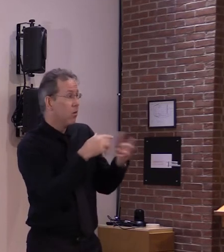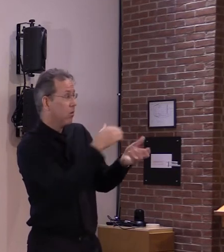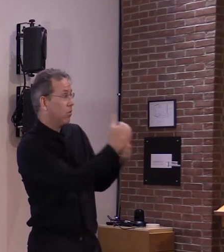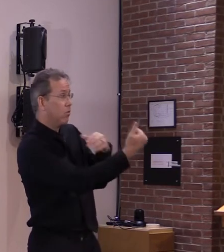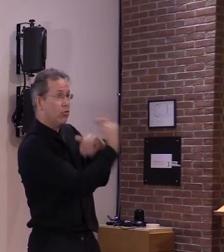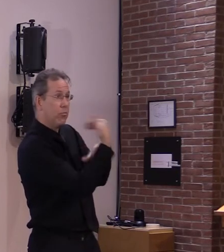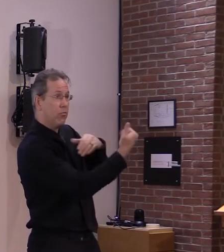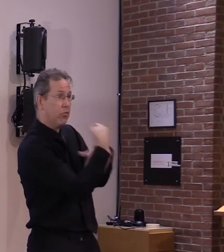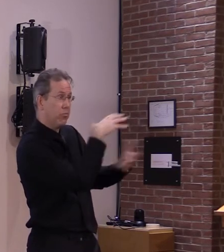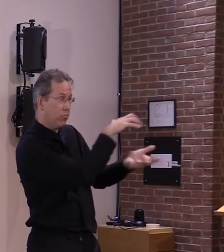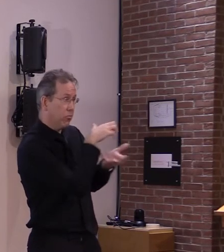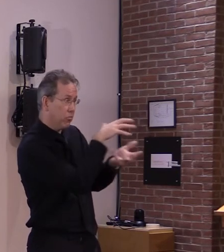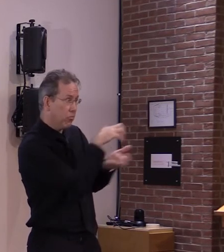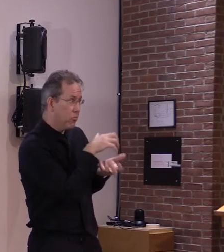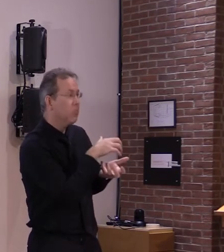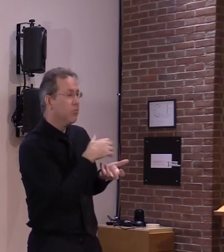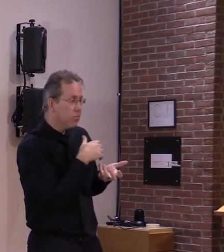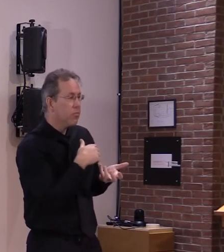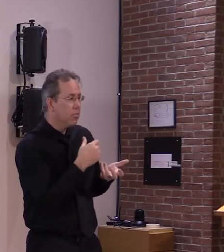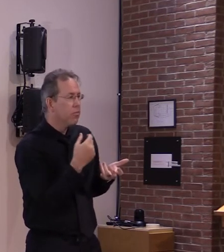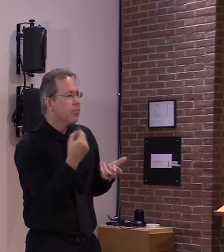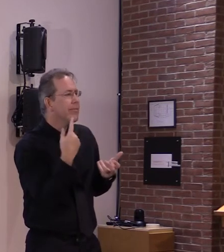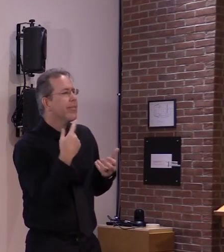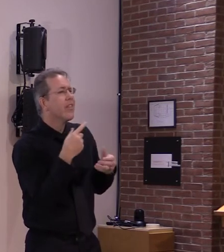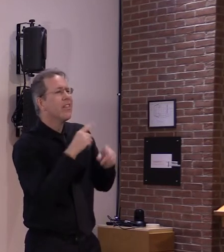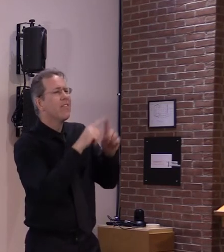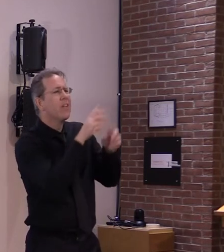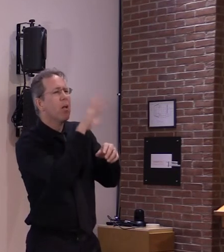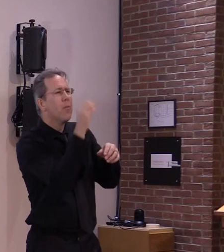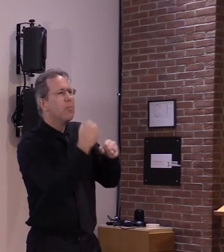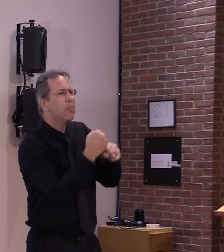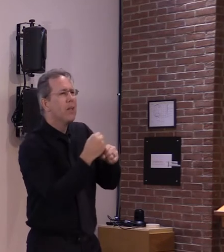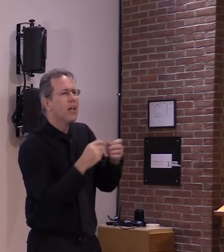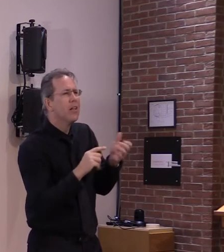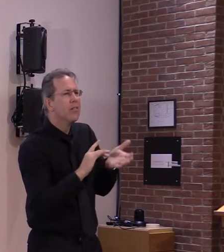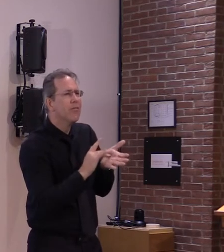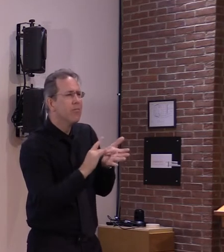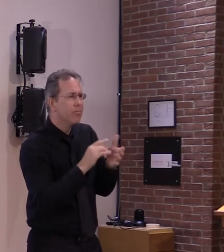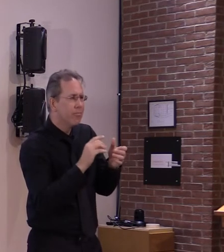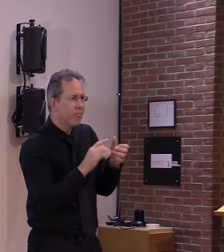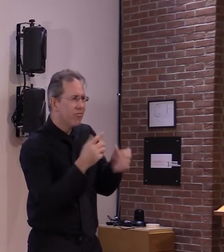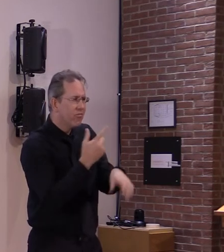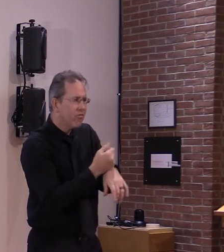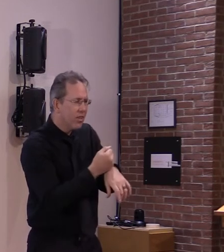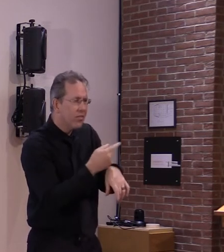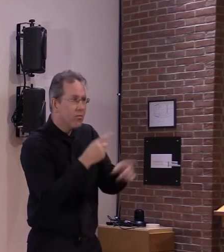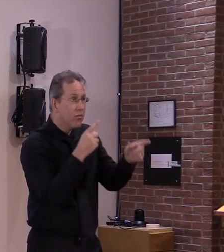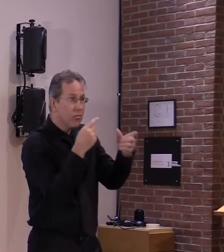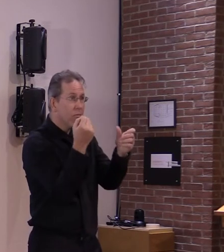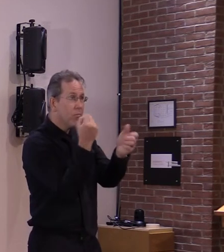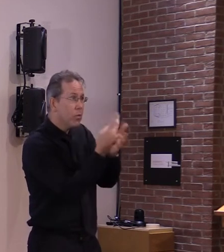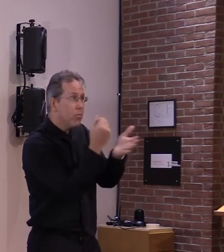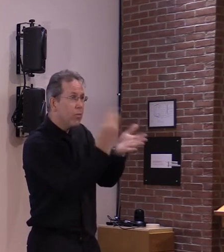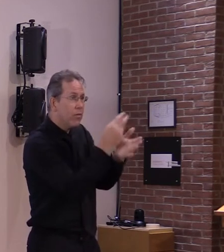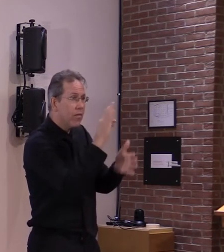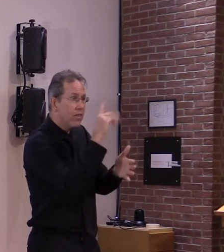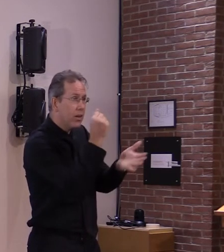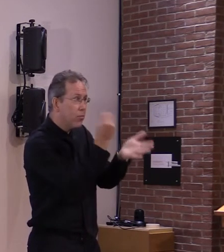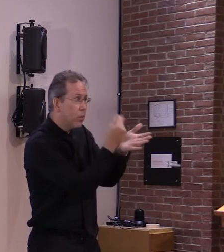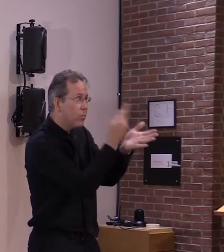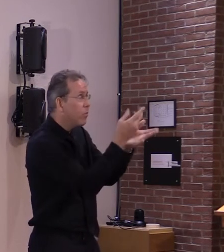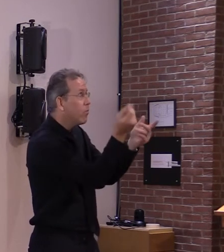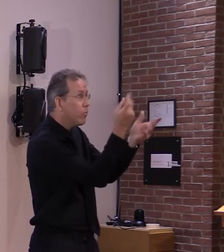they have to get through the approval and then they can they can move forward and uh and uh continue to manufacture uh the serum